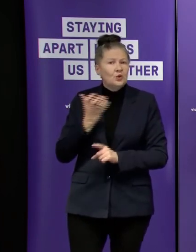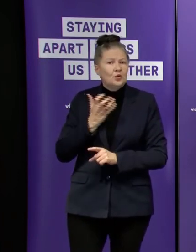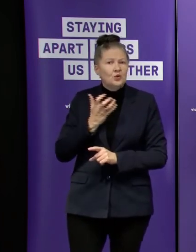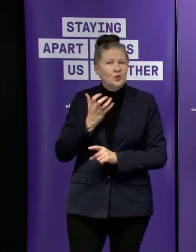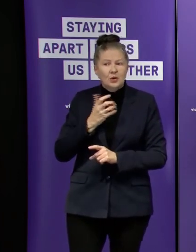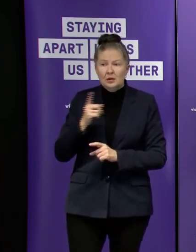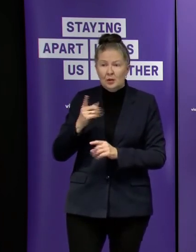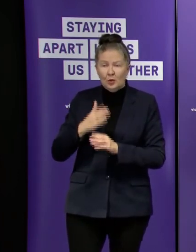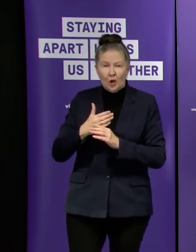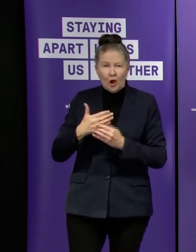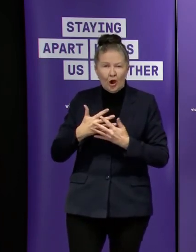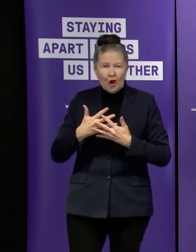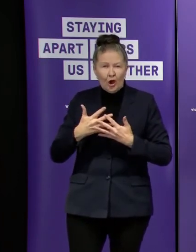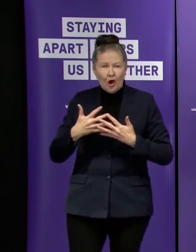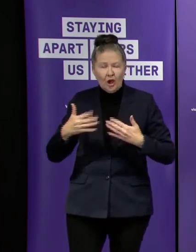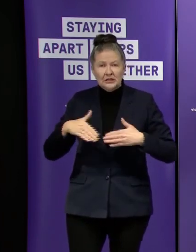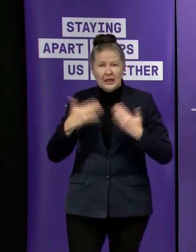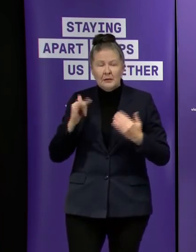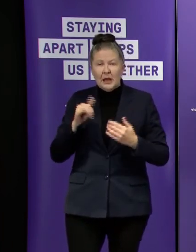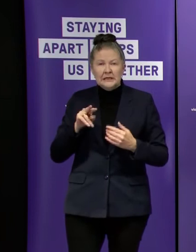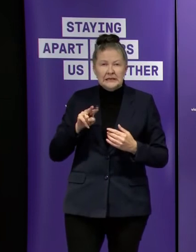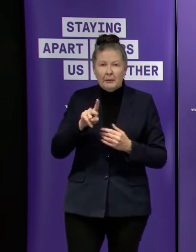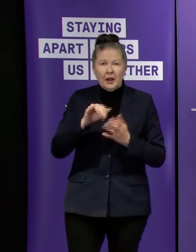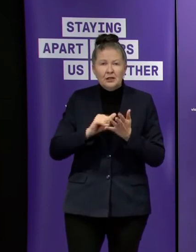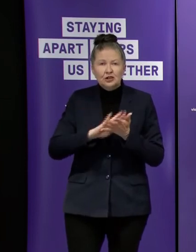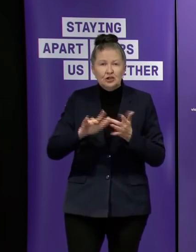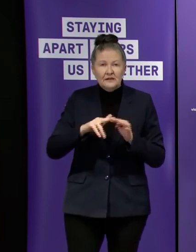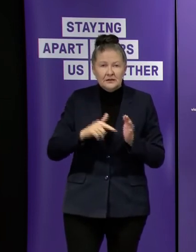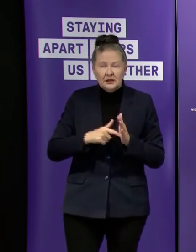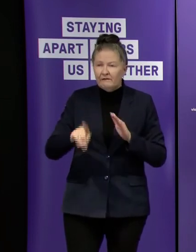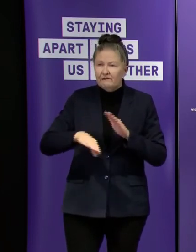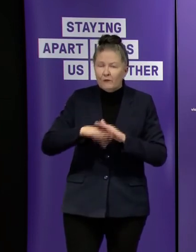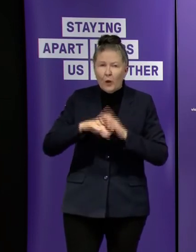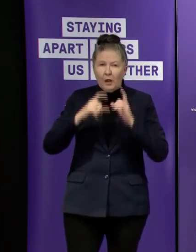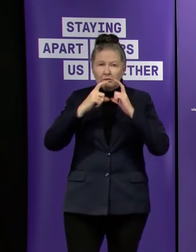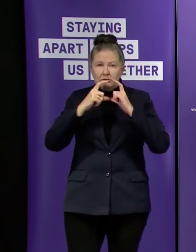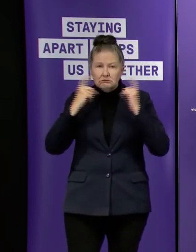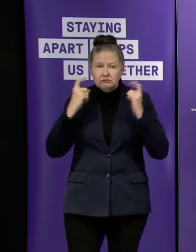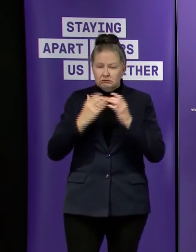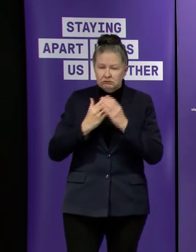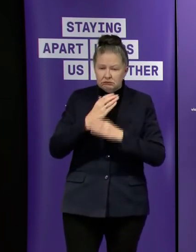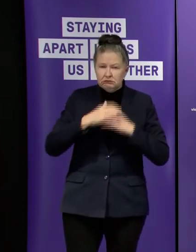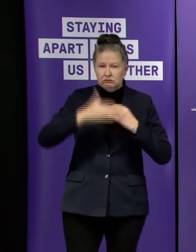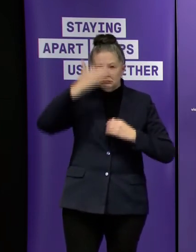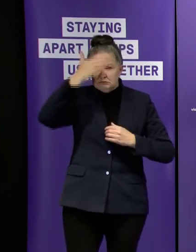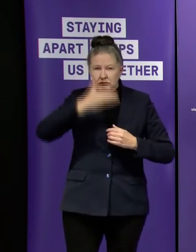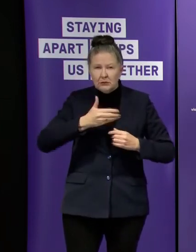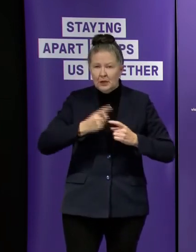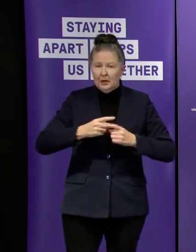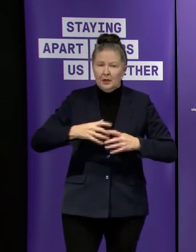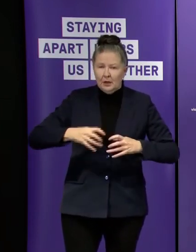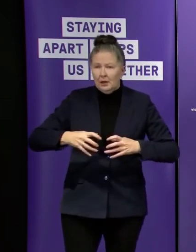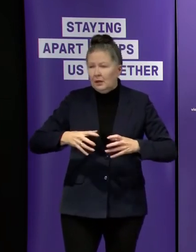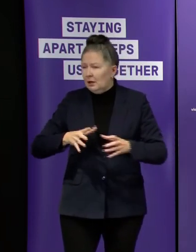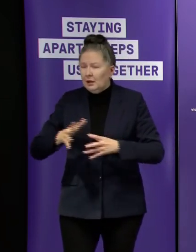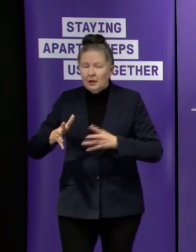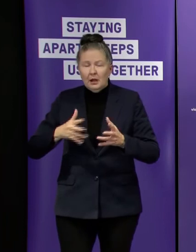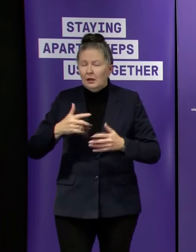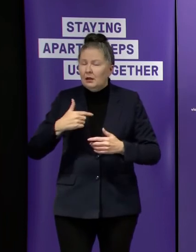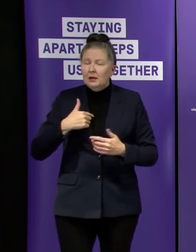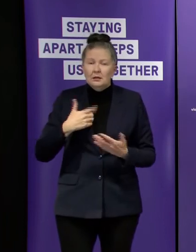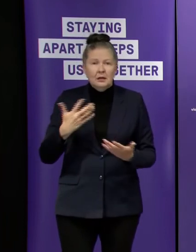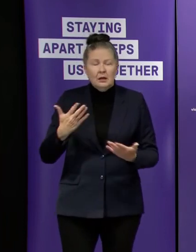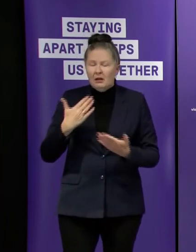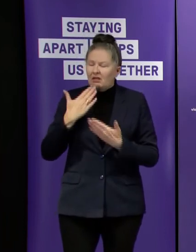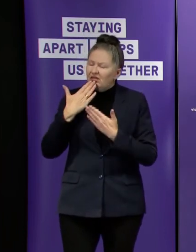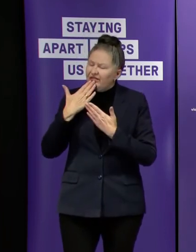double shifts uh full ppe uh very very difficult but they're doing an amazing job and we're proud of them and grateful to them and that's